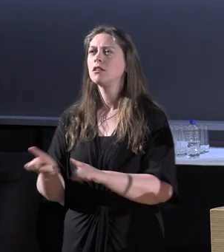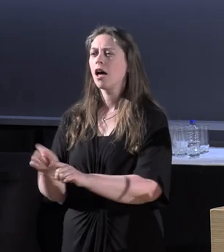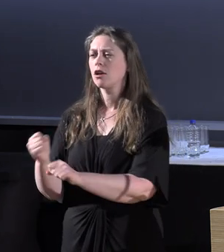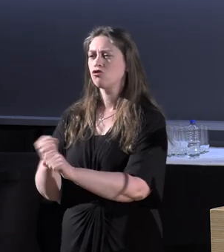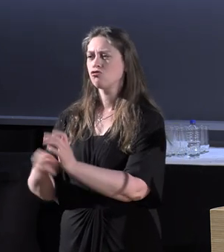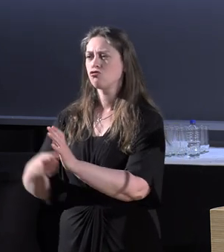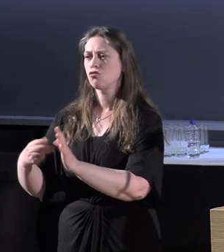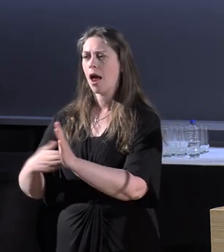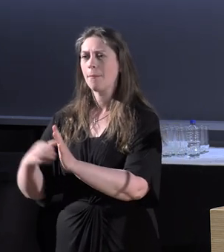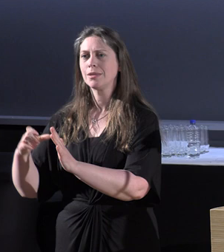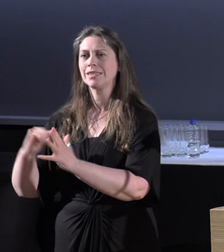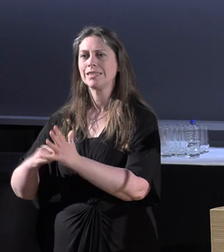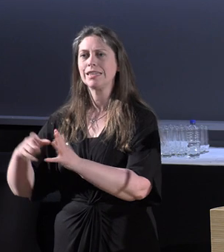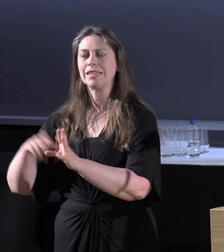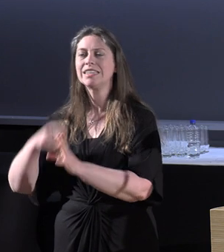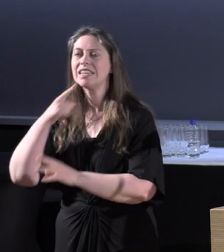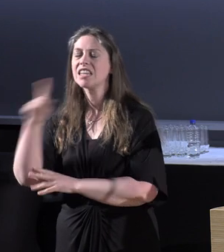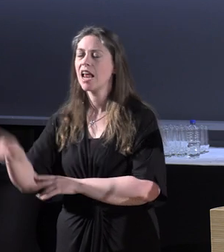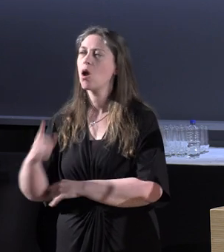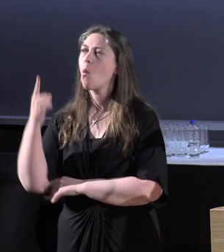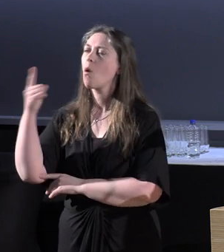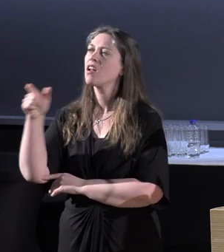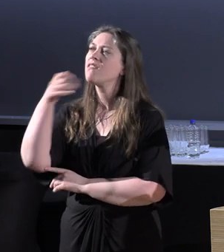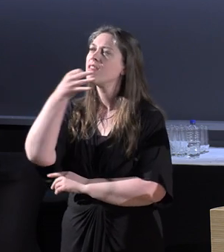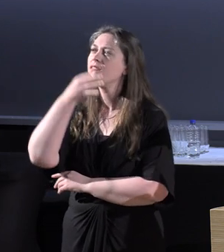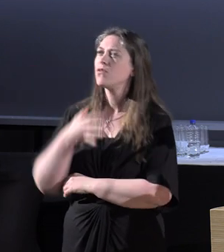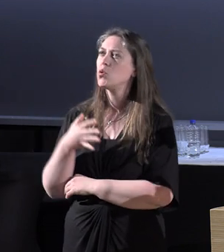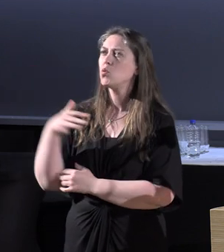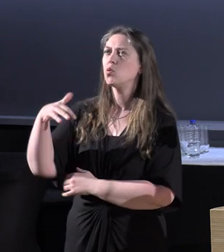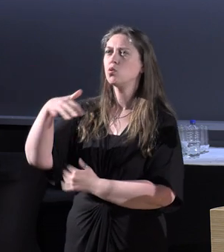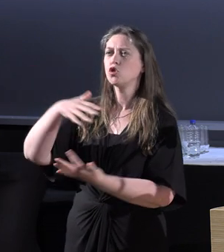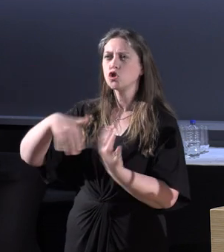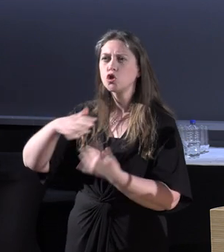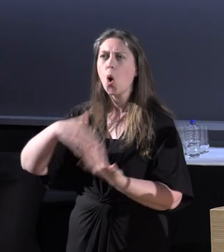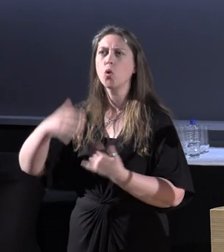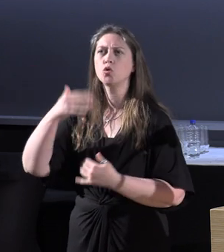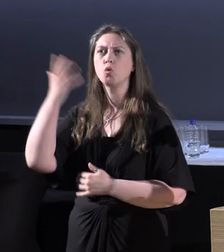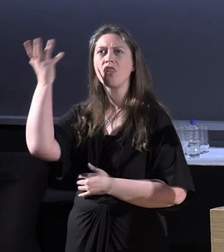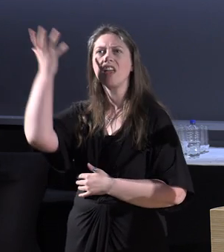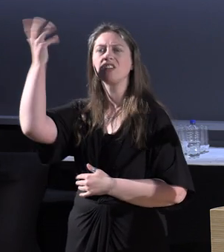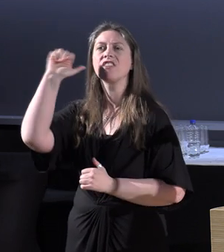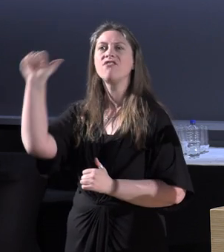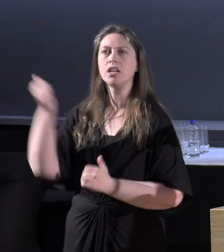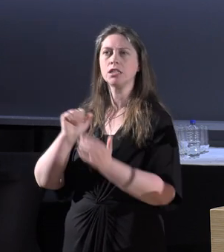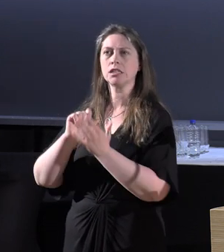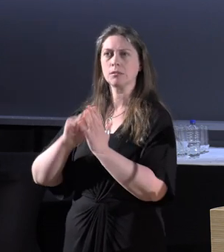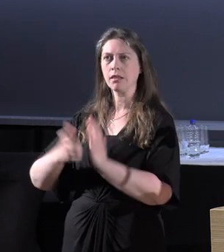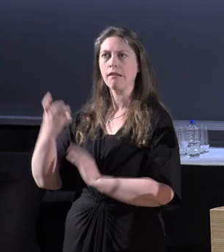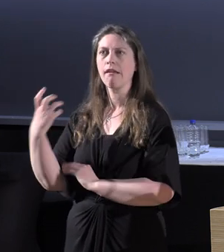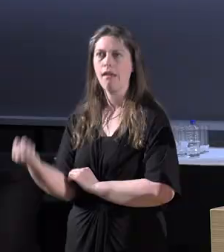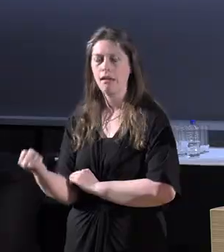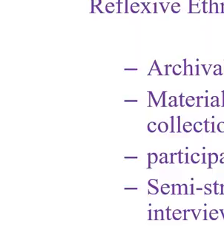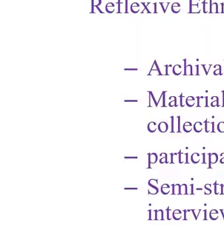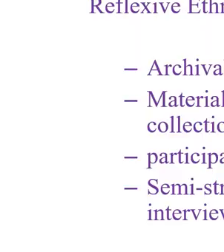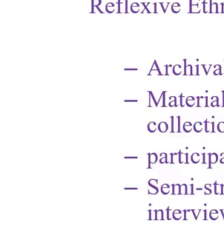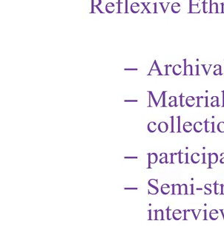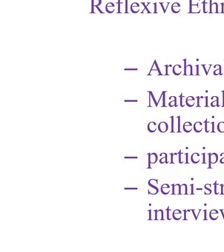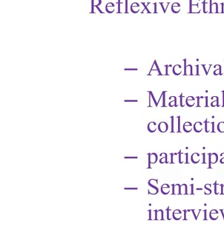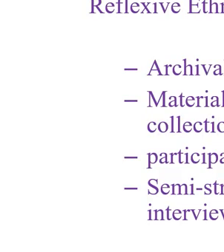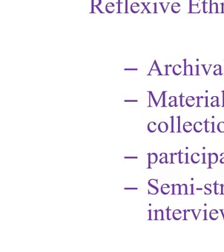here, and Gramsci's one of the few social theorists who had an impairment, he says,